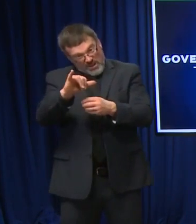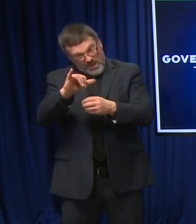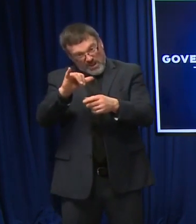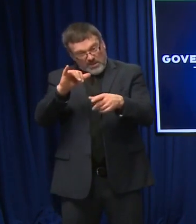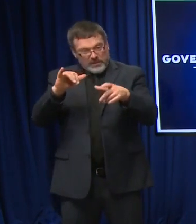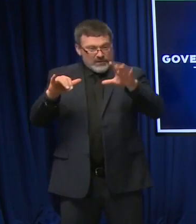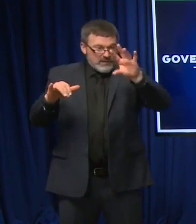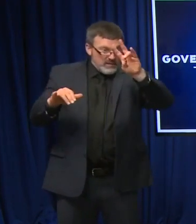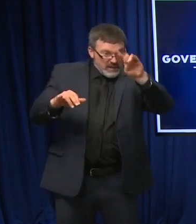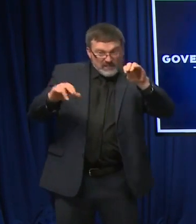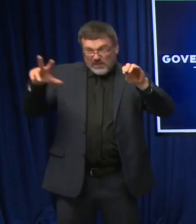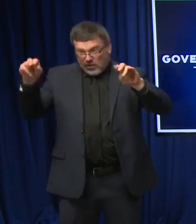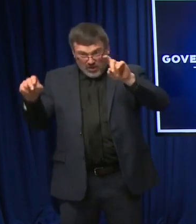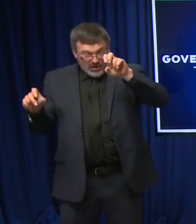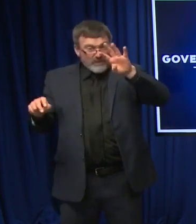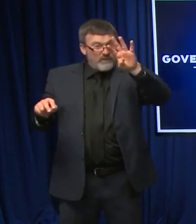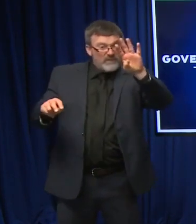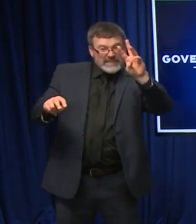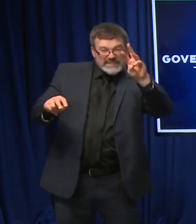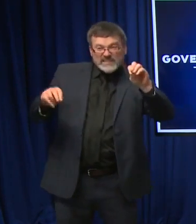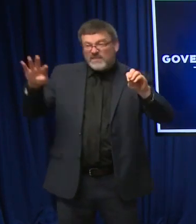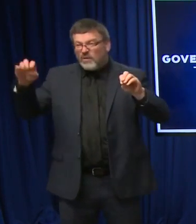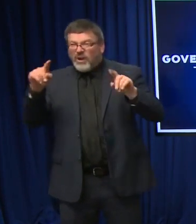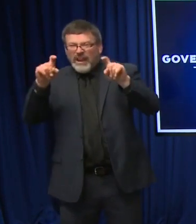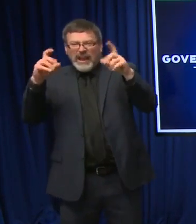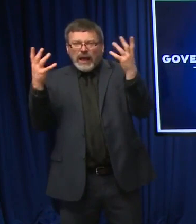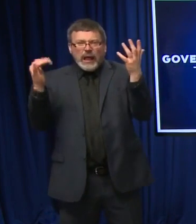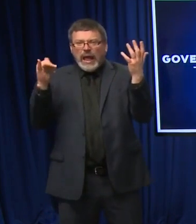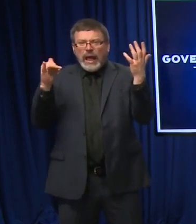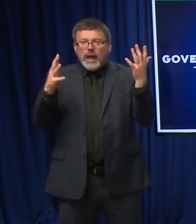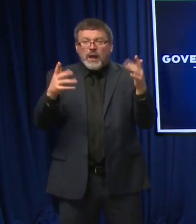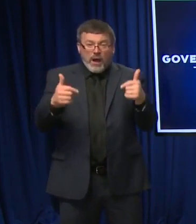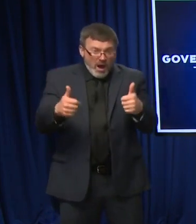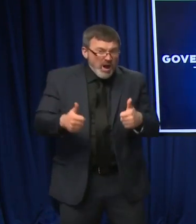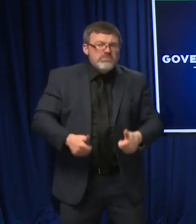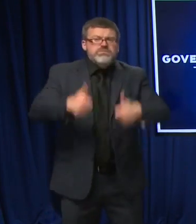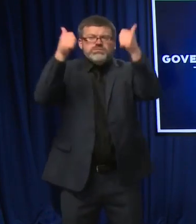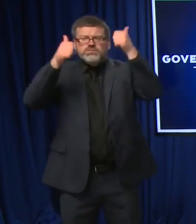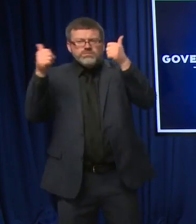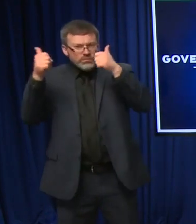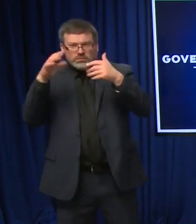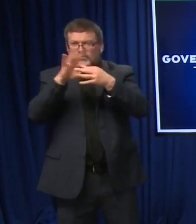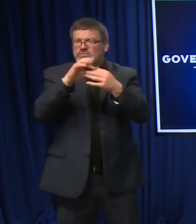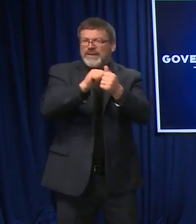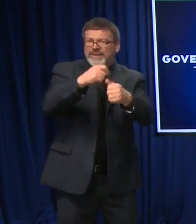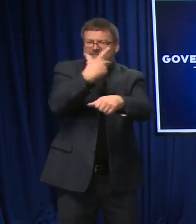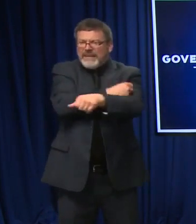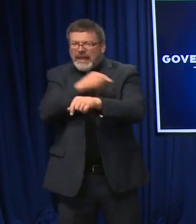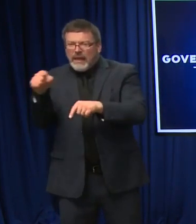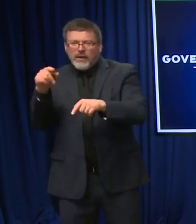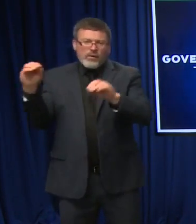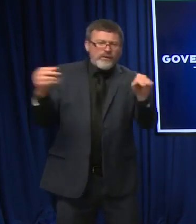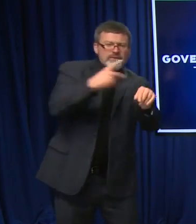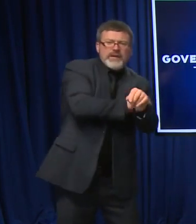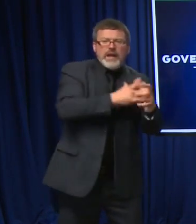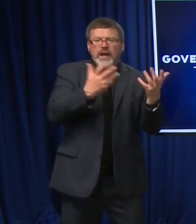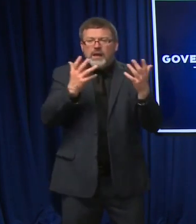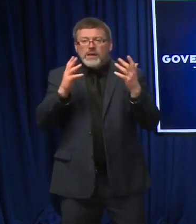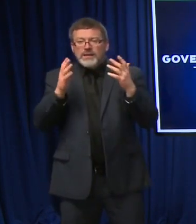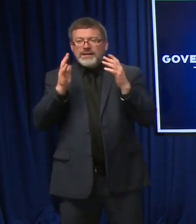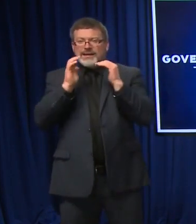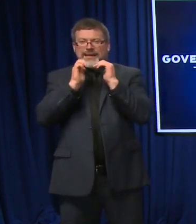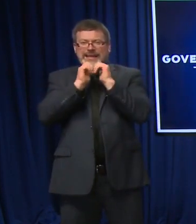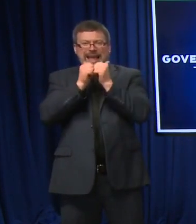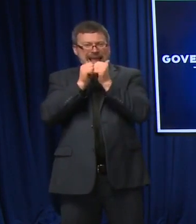increase in the number of vaccinations, what other goals, might you have to try to reduce the number, not